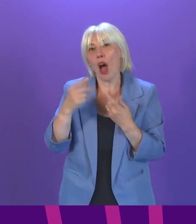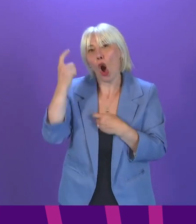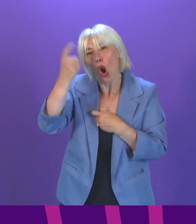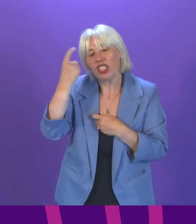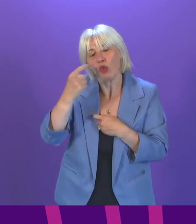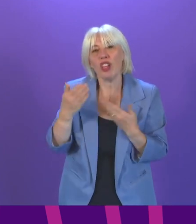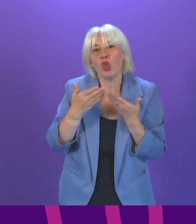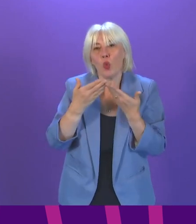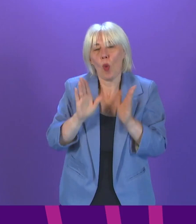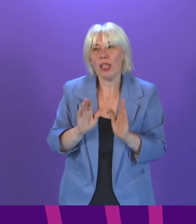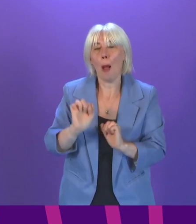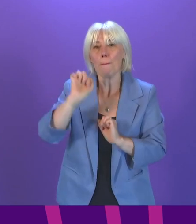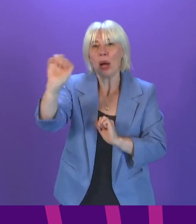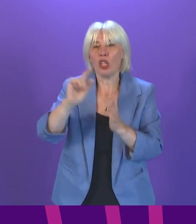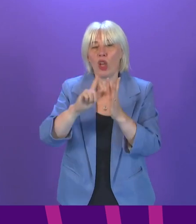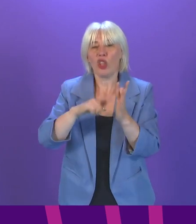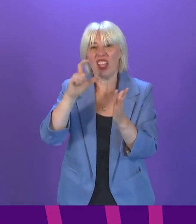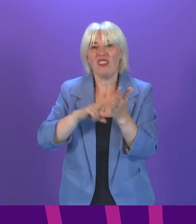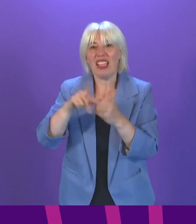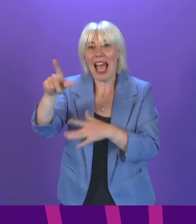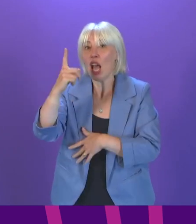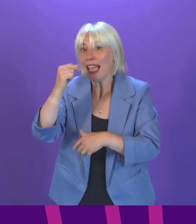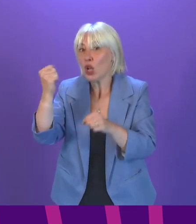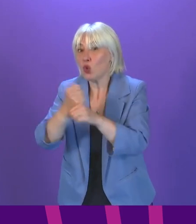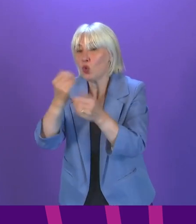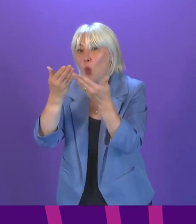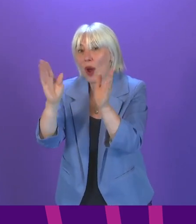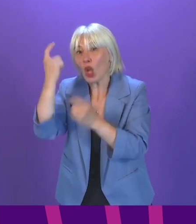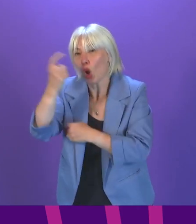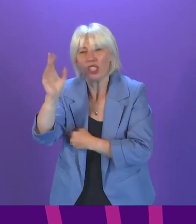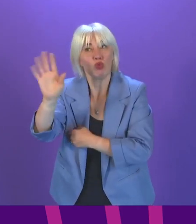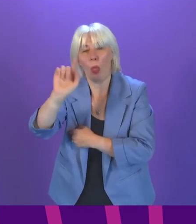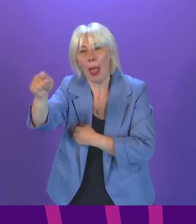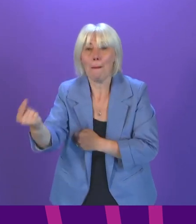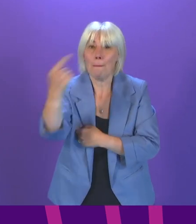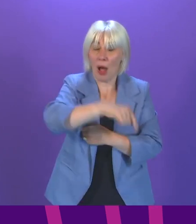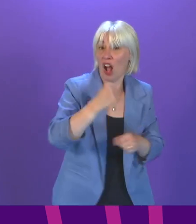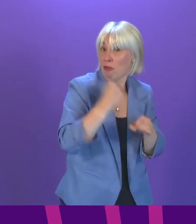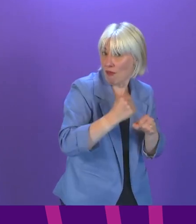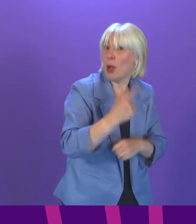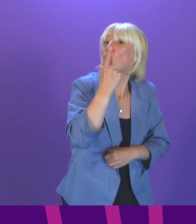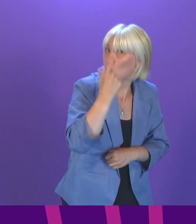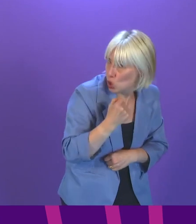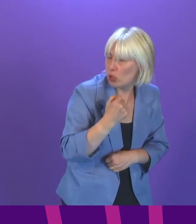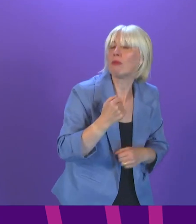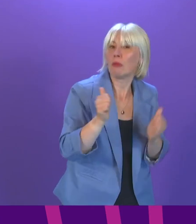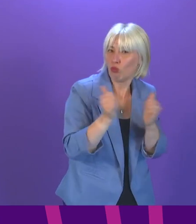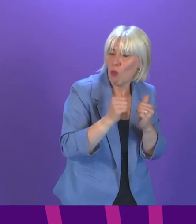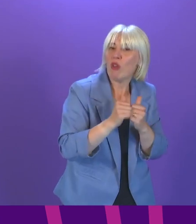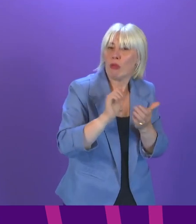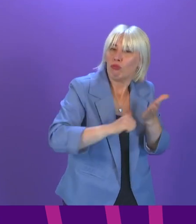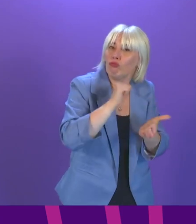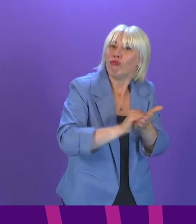considerations that the JCVI could properly take into account, but that governments could appropriately and properly